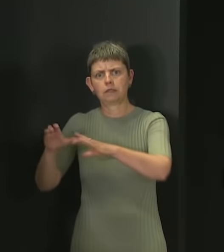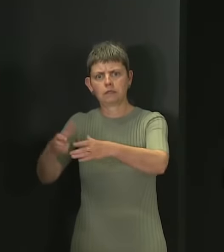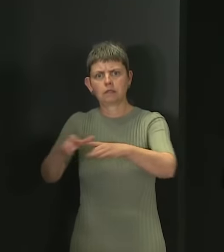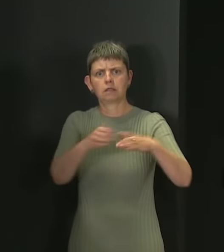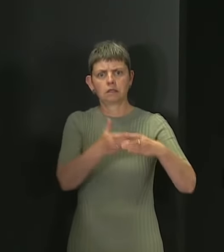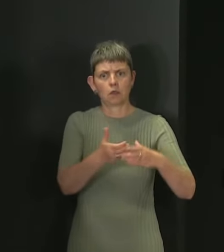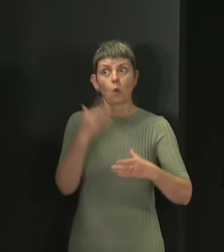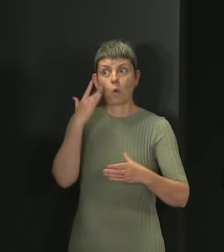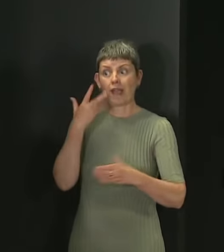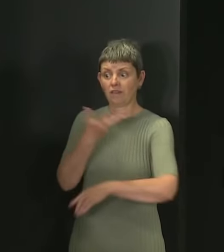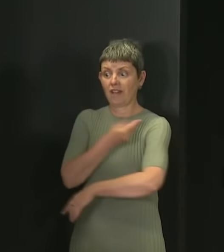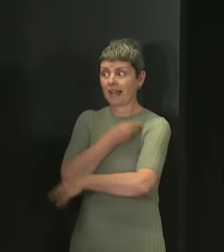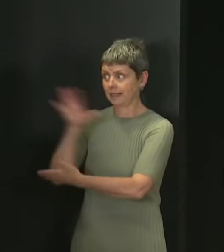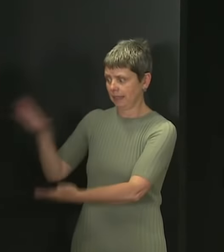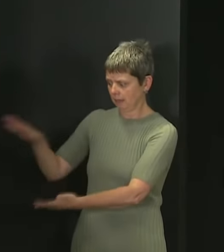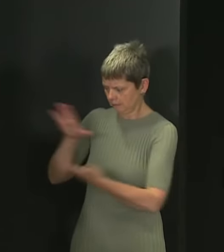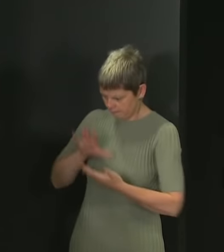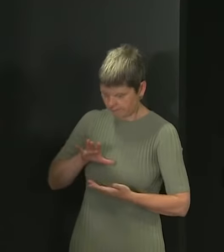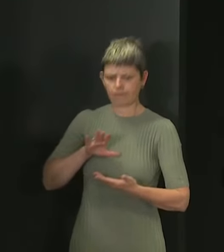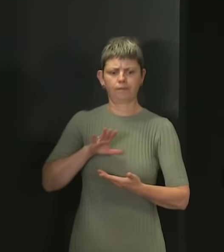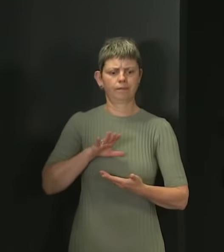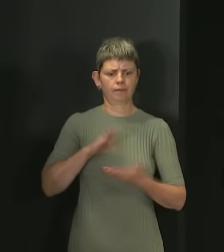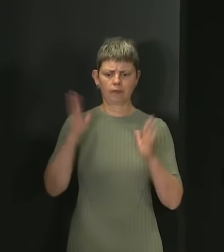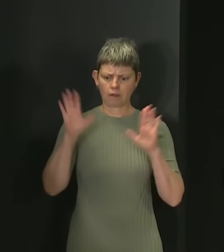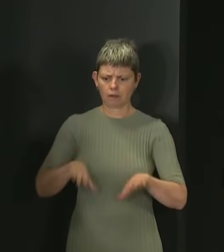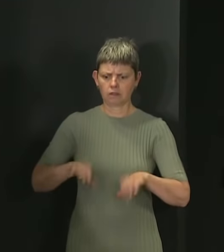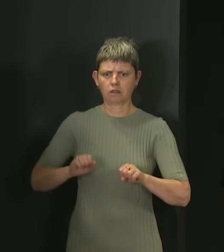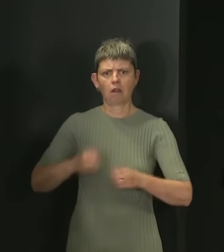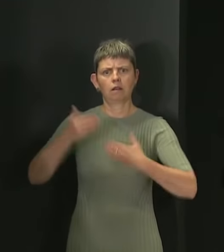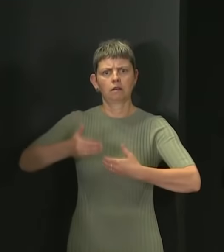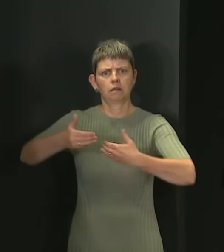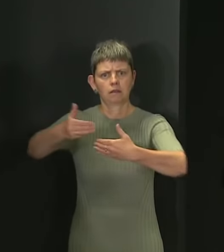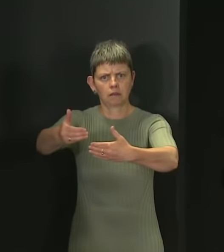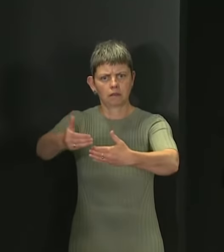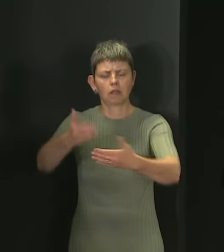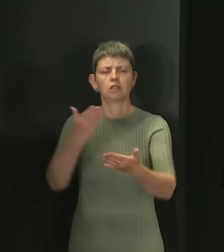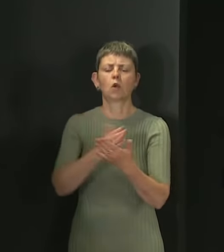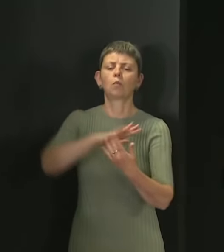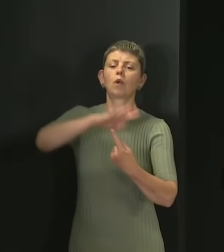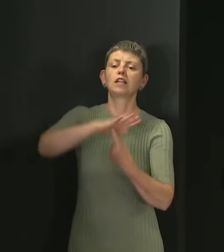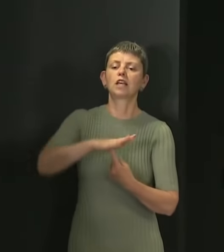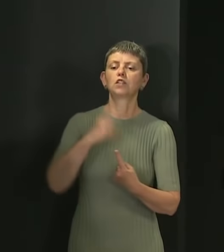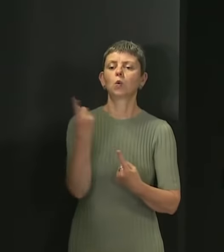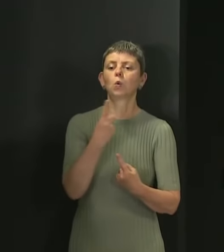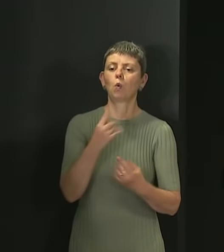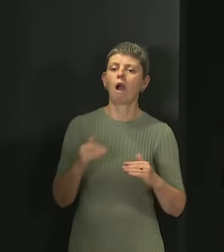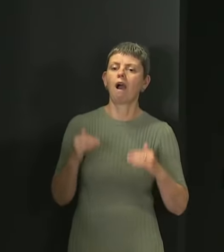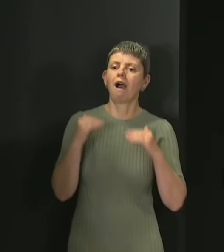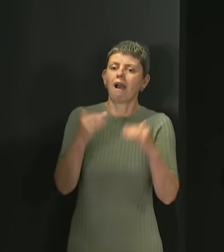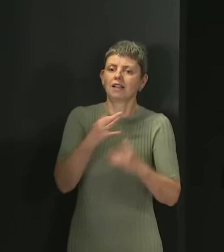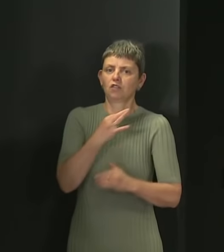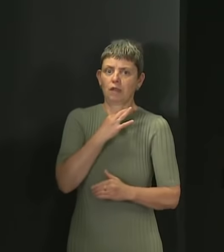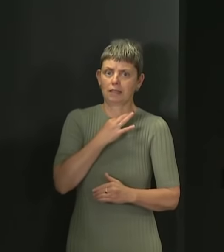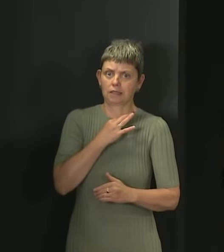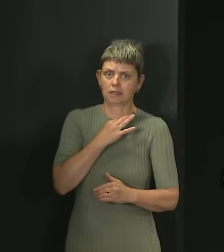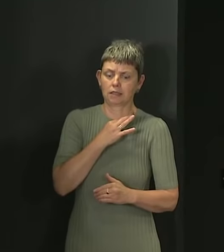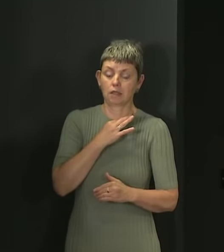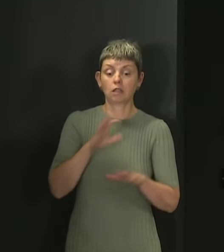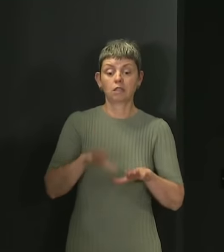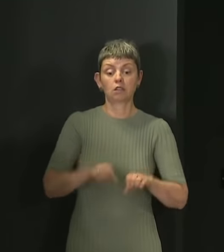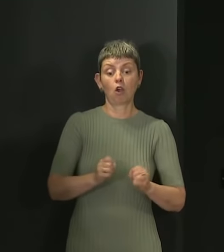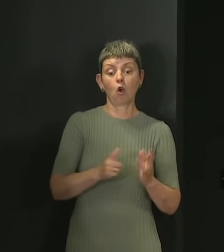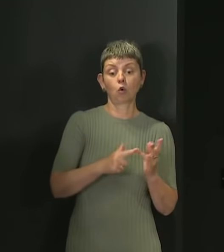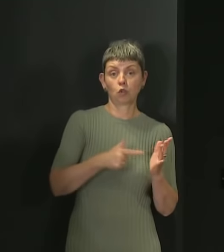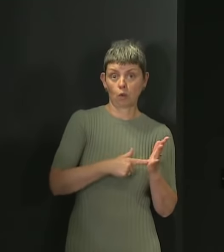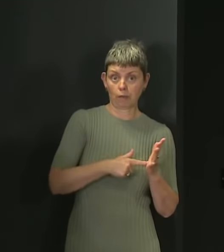necessary supply of vaccine becomes available, whilst prioritising those most at risk. The first phase will begin in October as